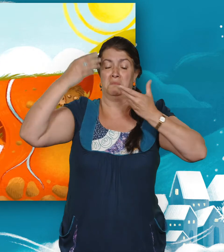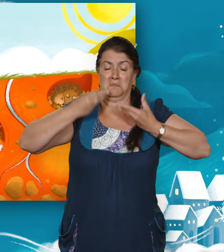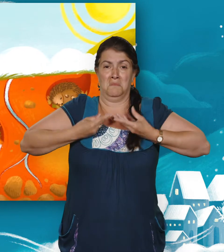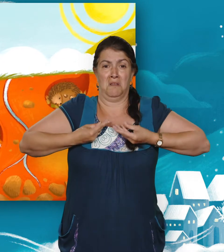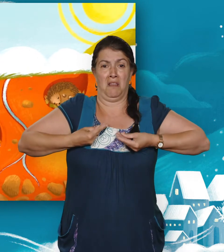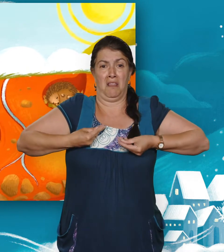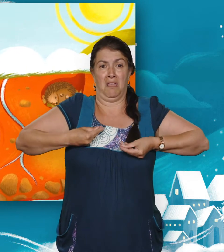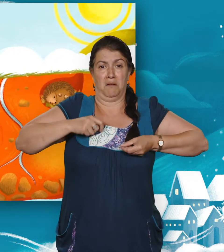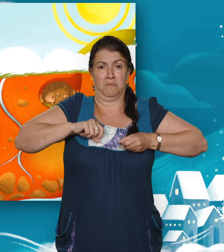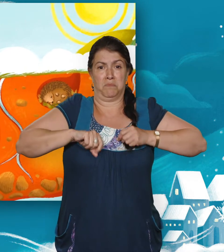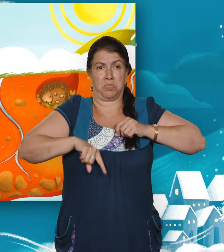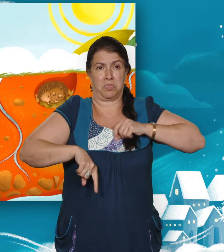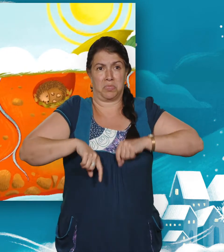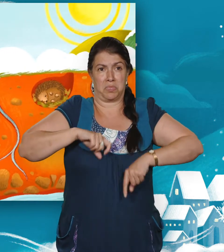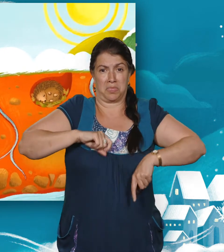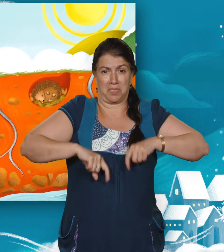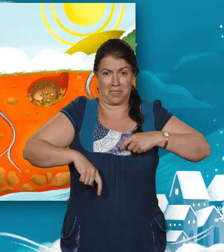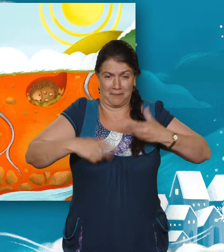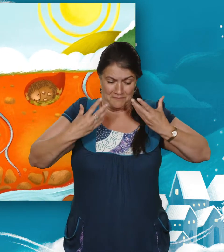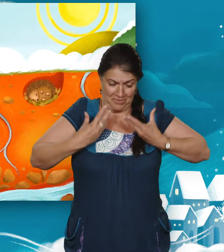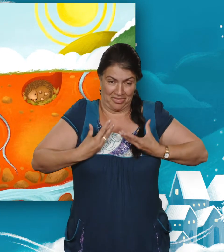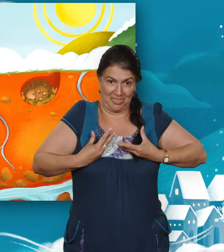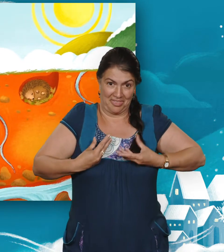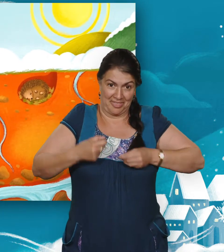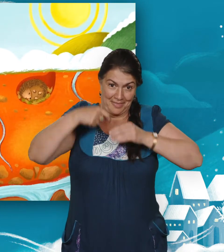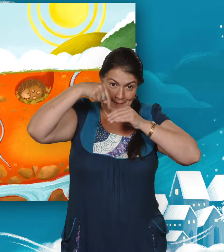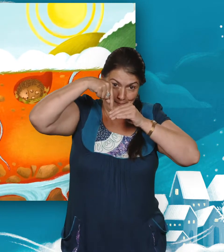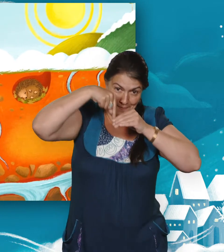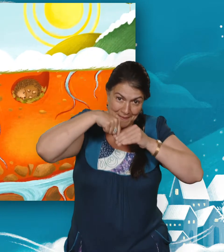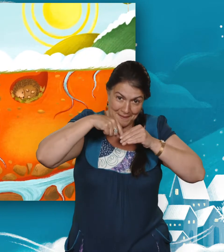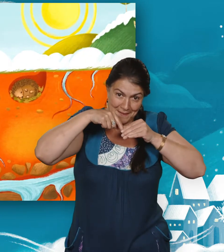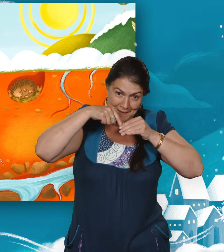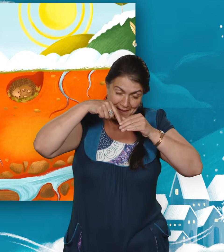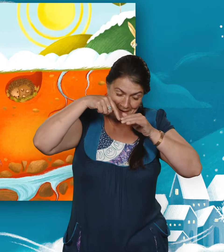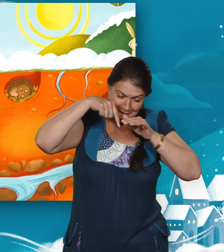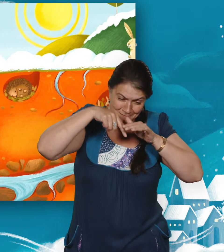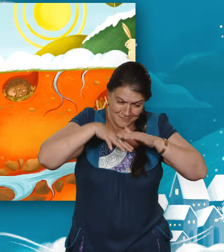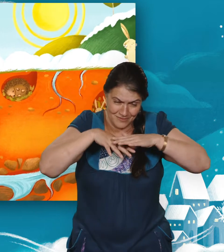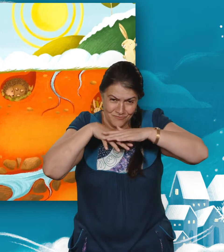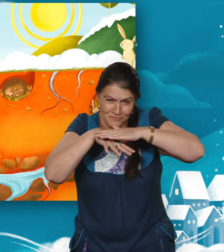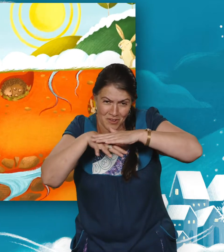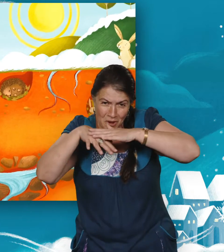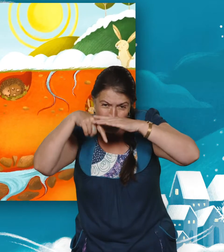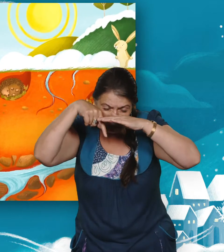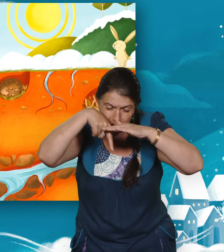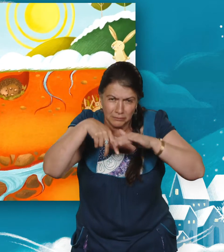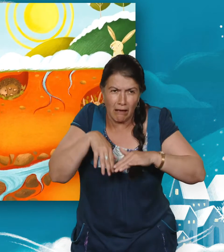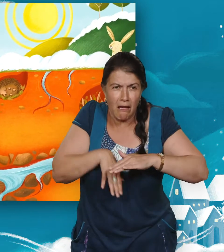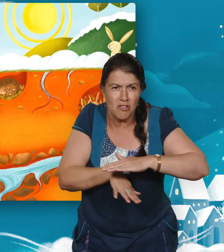the drop on the icy ground. Infiltration allows her to seep through the soil, dark and deep. She's